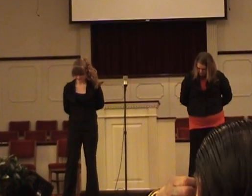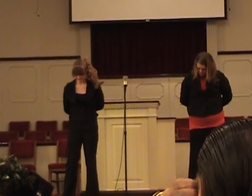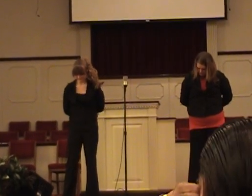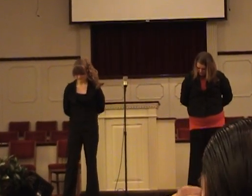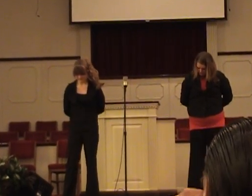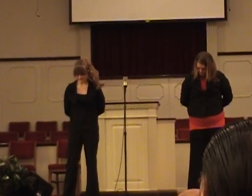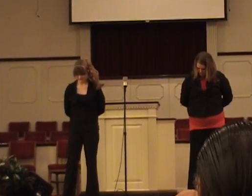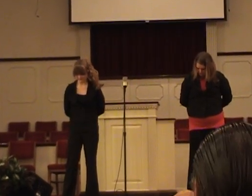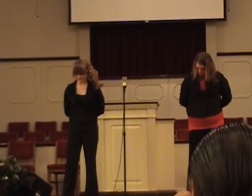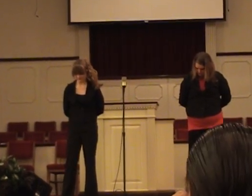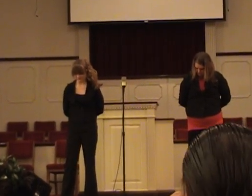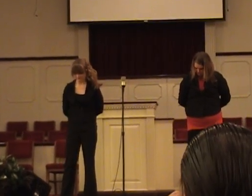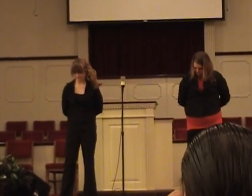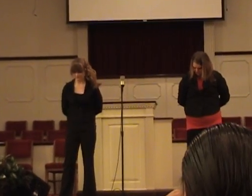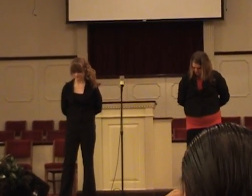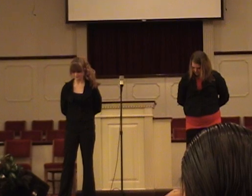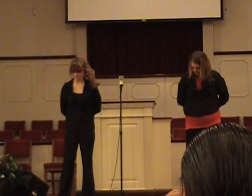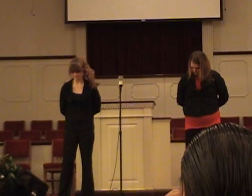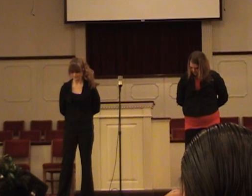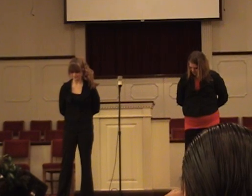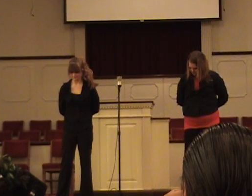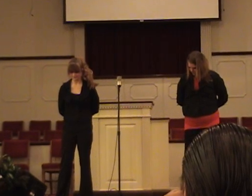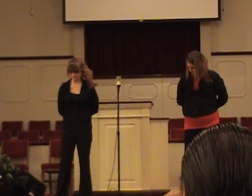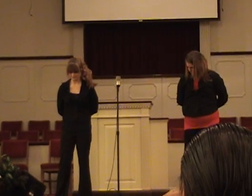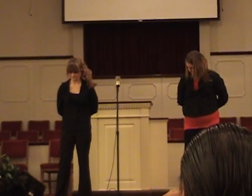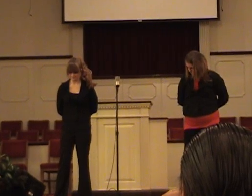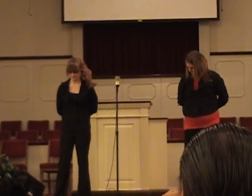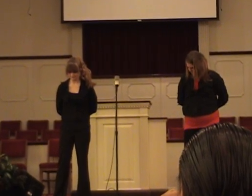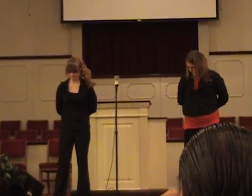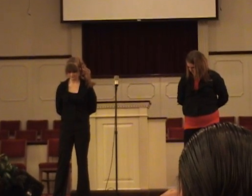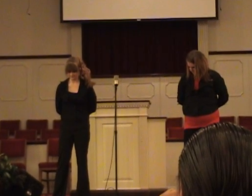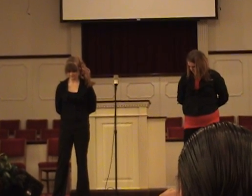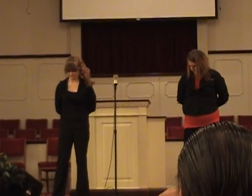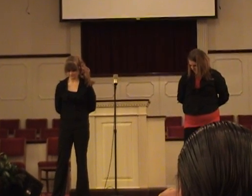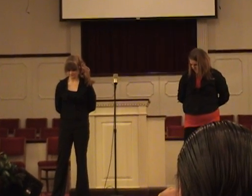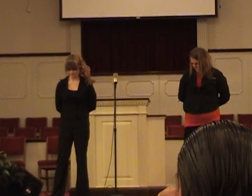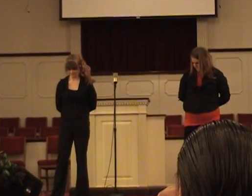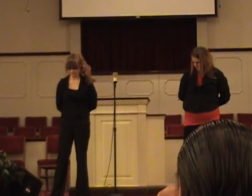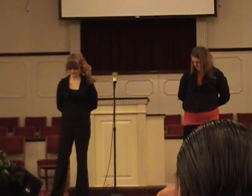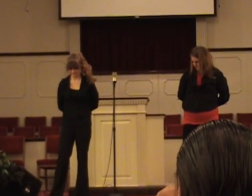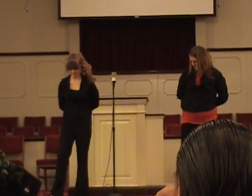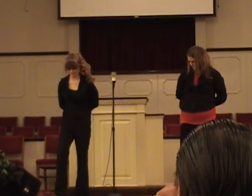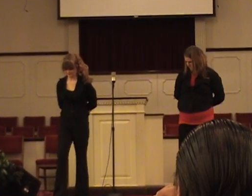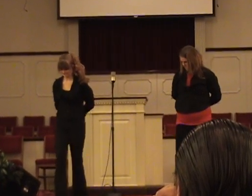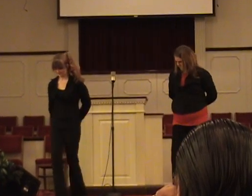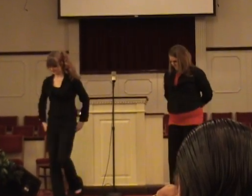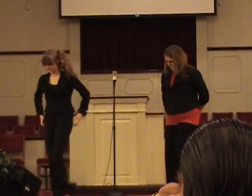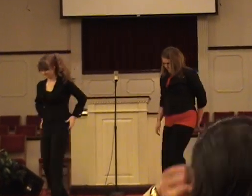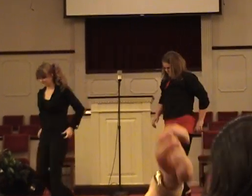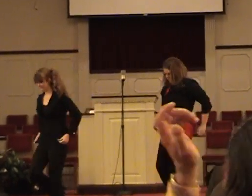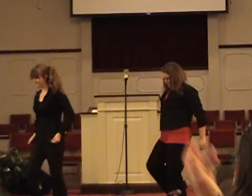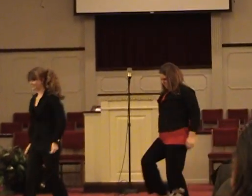today. Thank you.